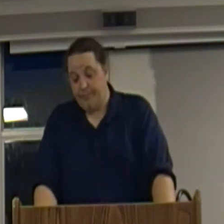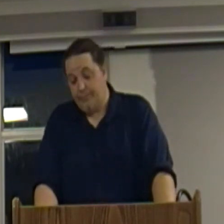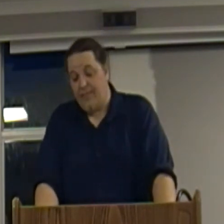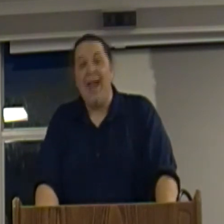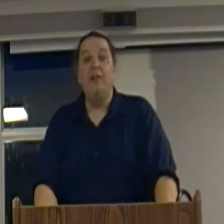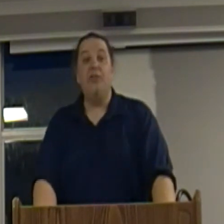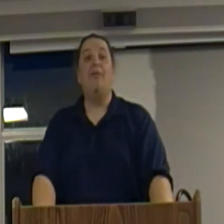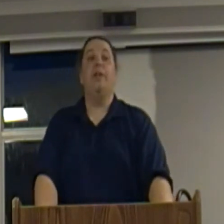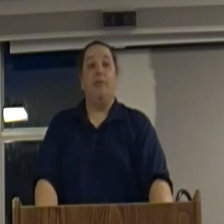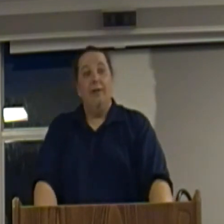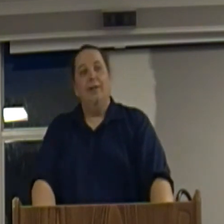And discovered it!